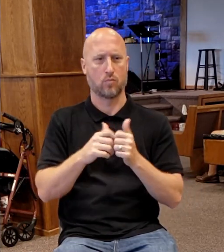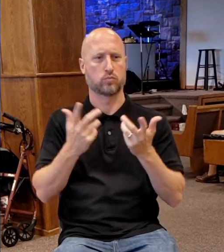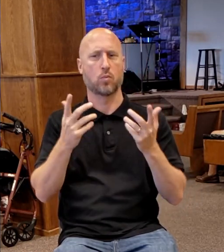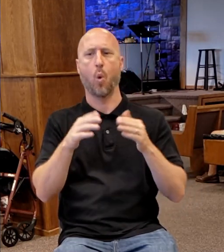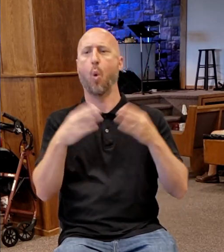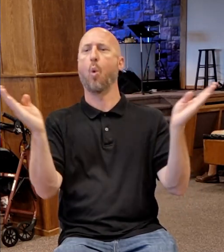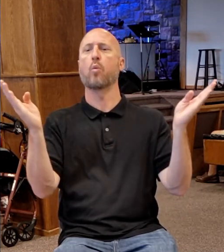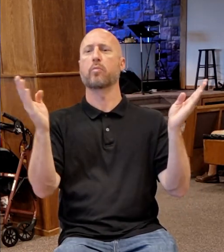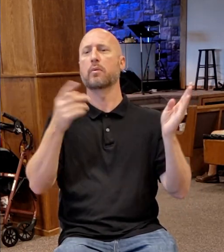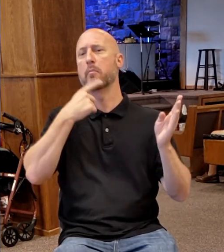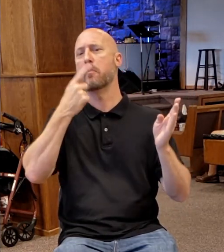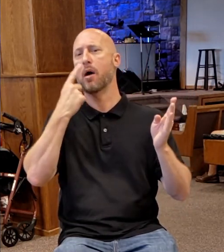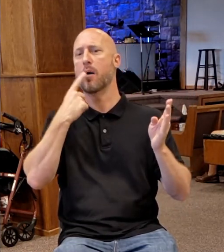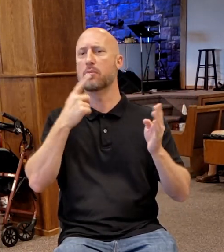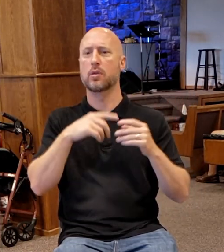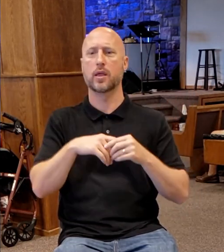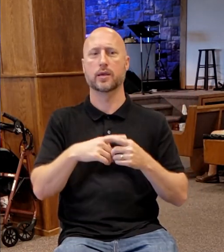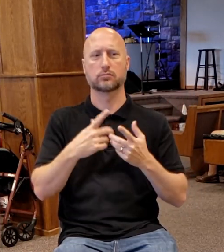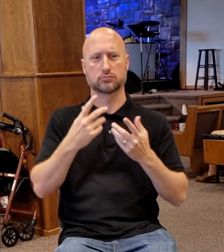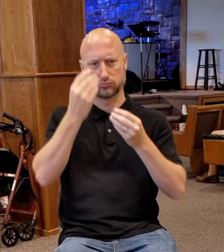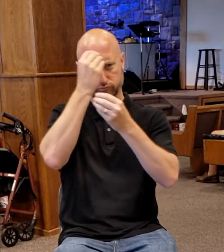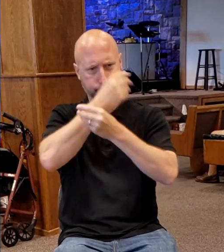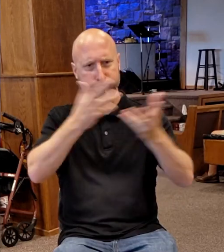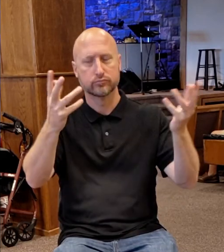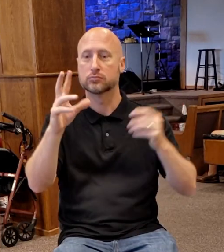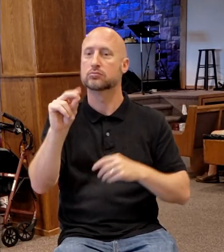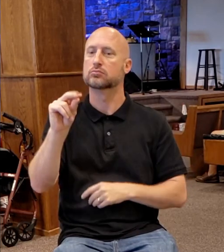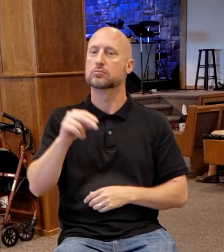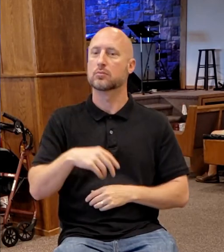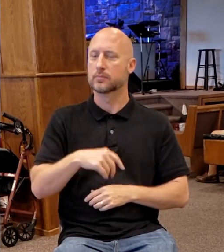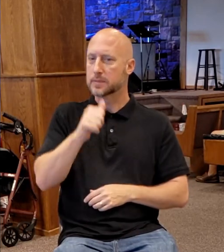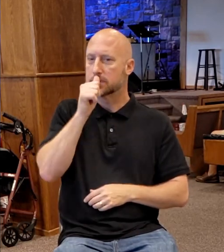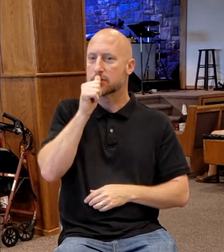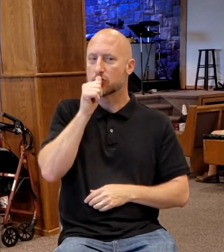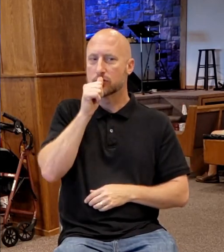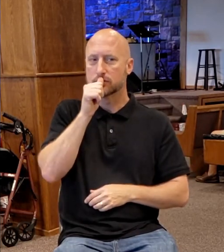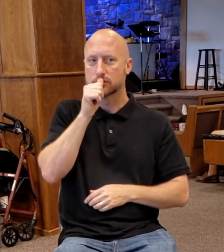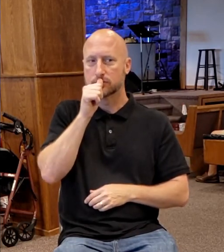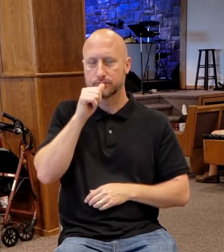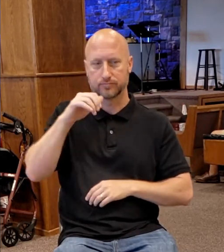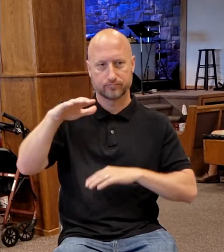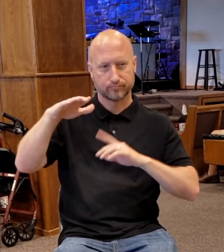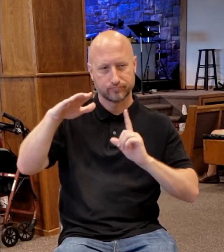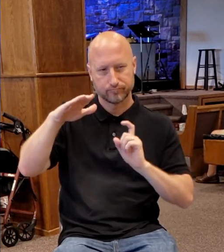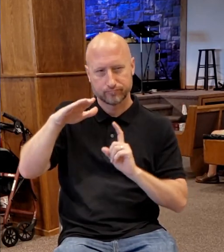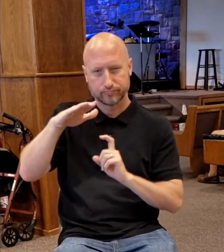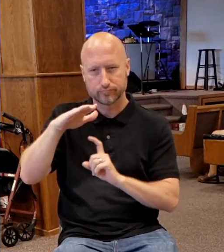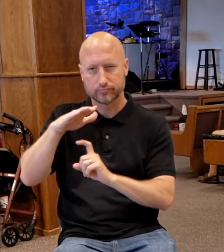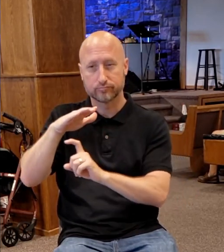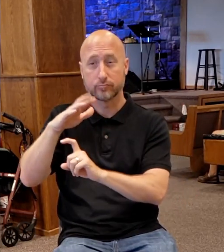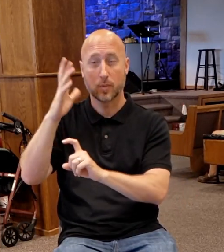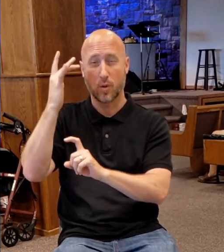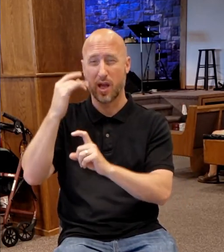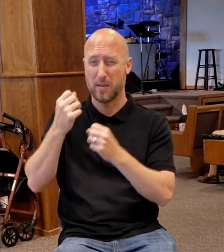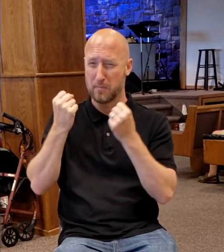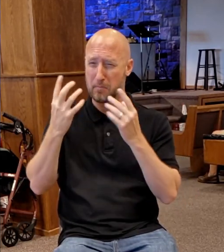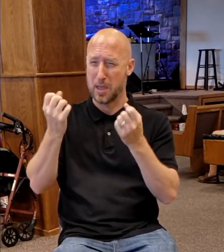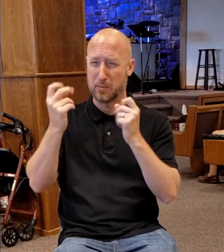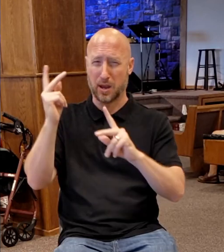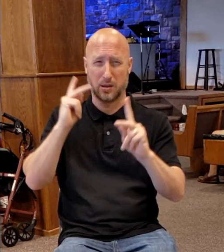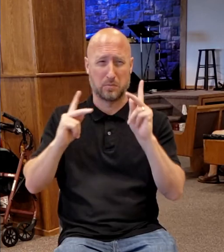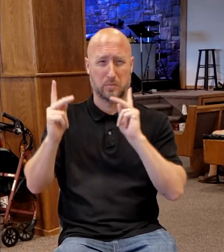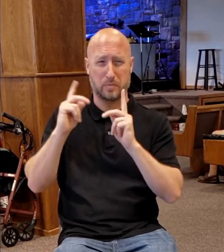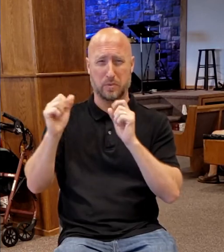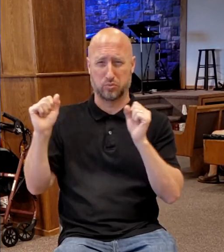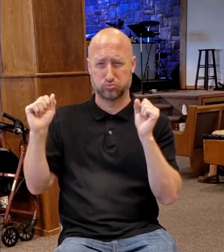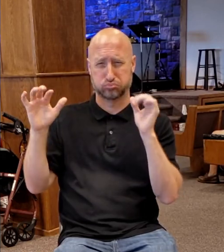but as it were, secretly, privately. Because these great caravans of pilgrims will come up to Jerusalem, and